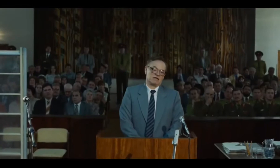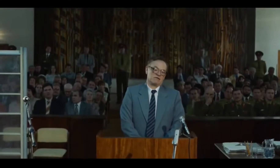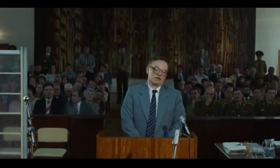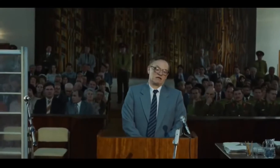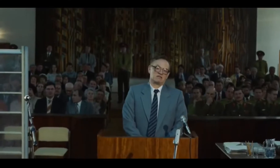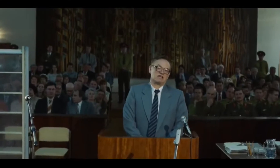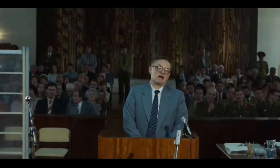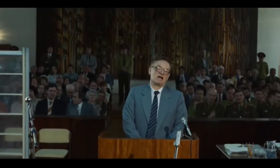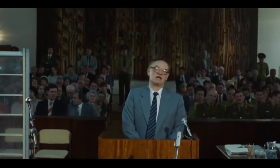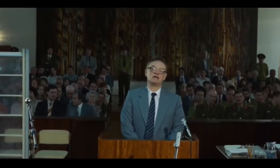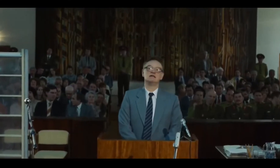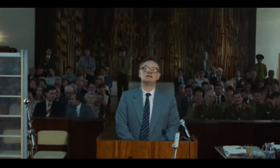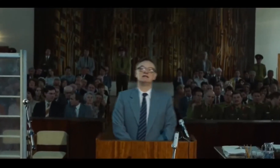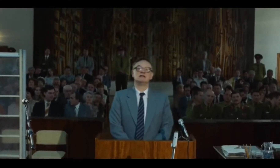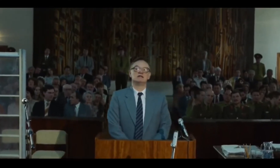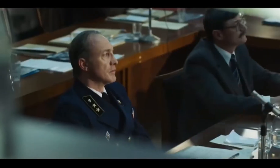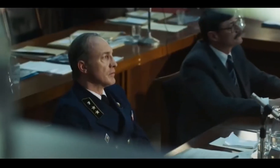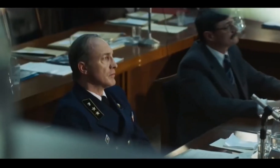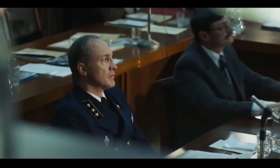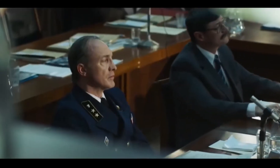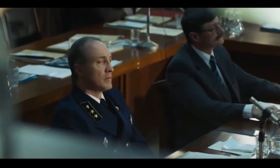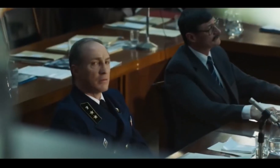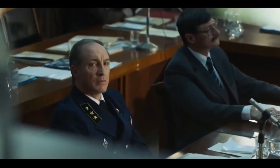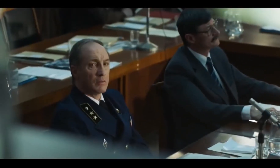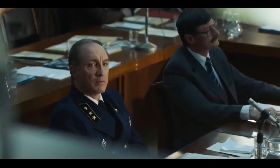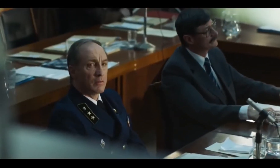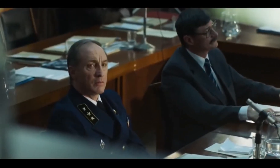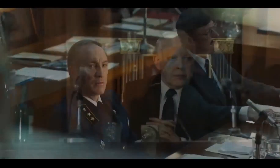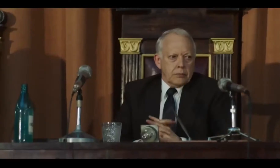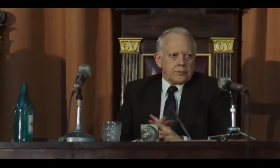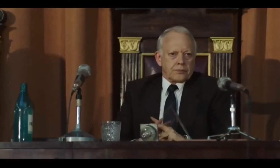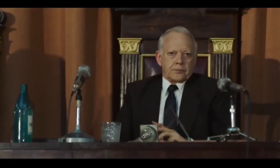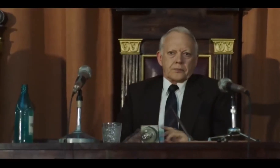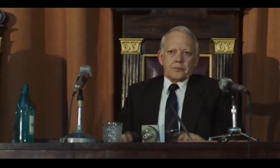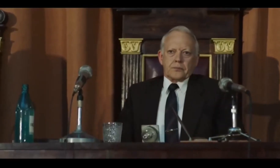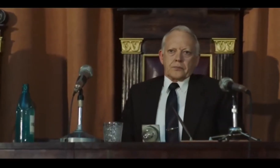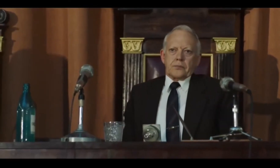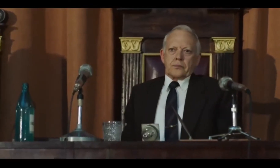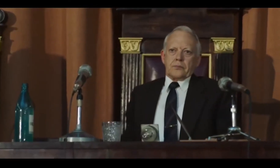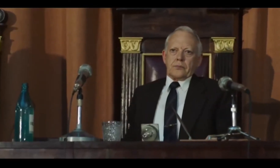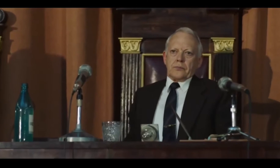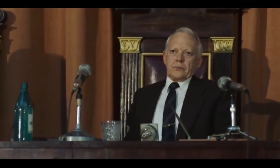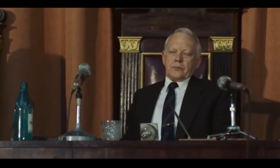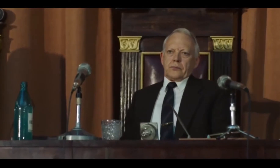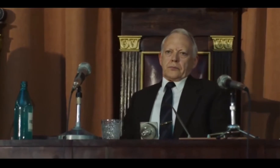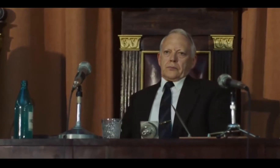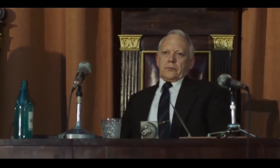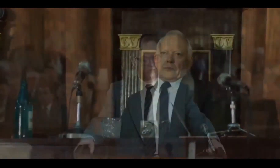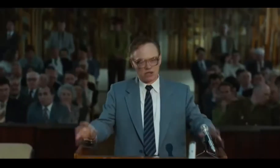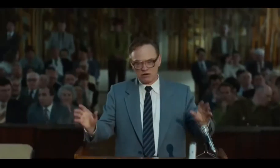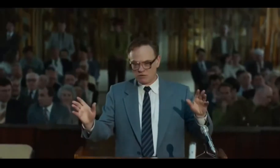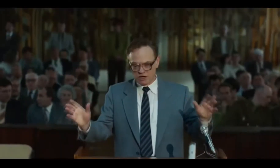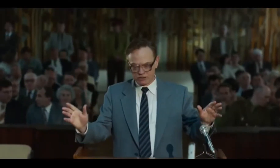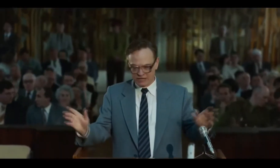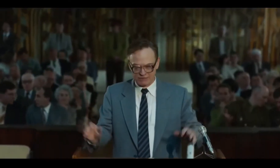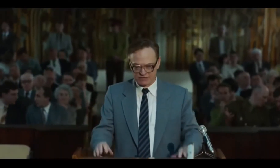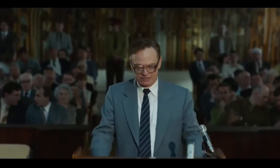in Vienna was a lie. I lied to the world. I'm not the only one who kept the